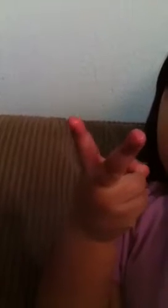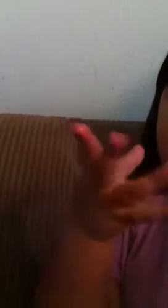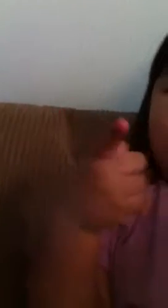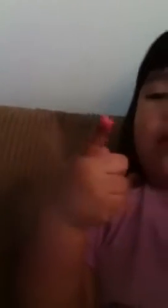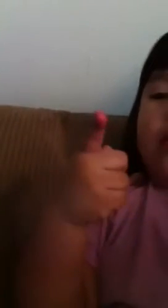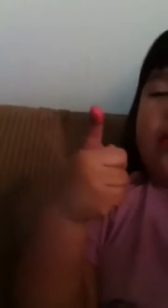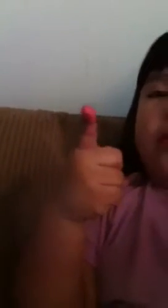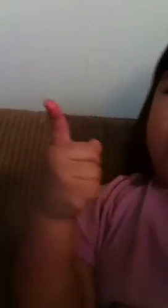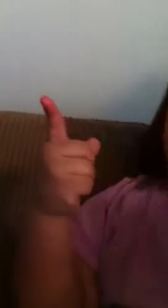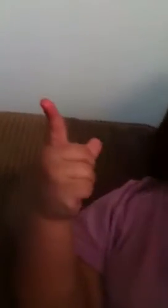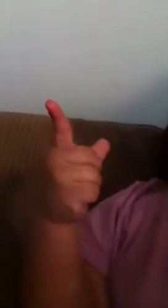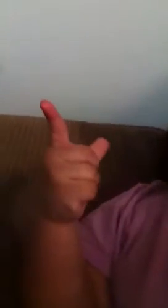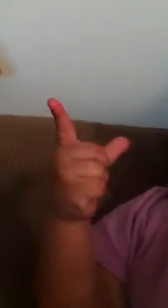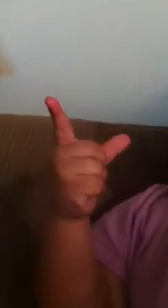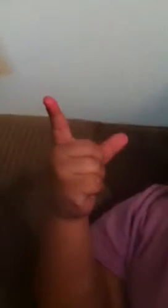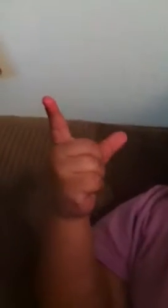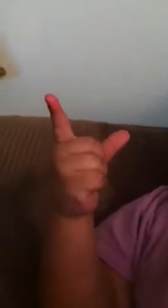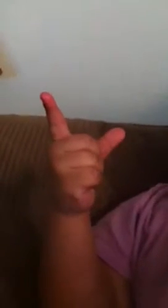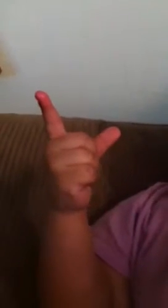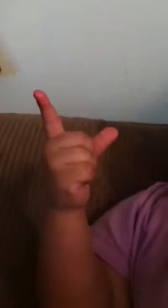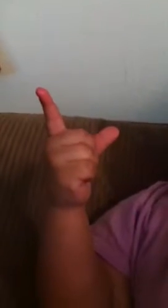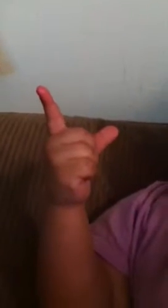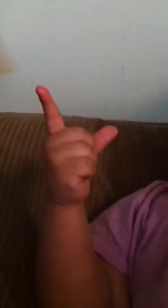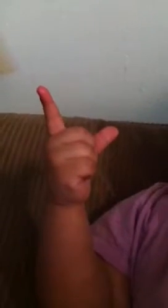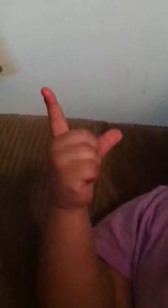M,